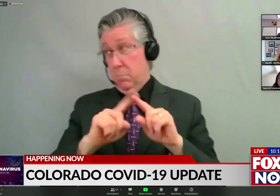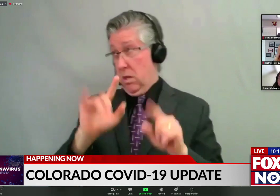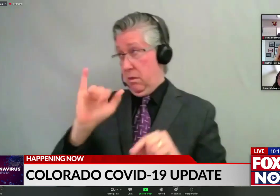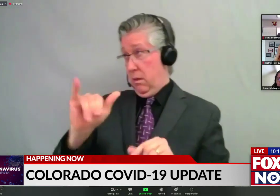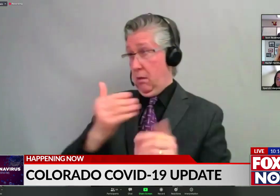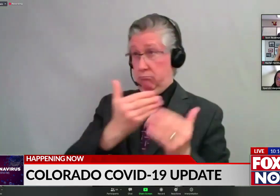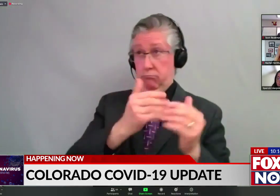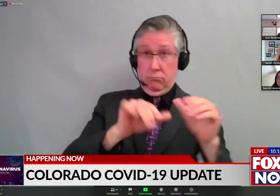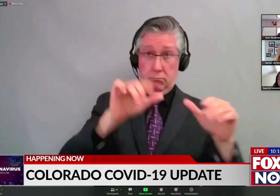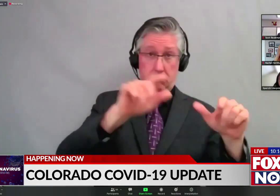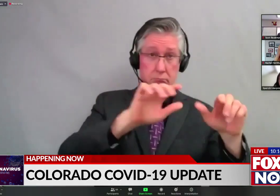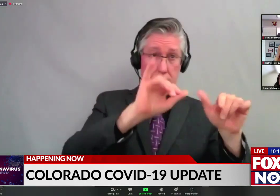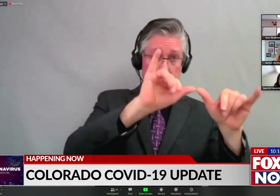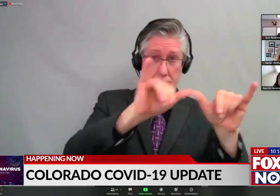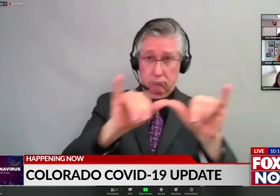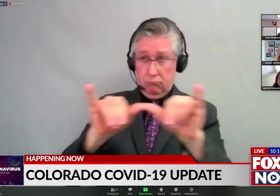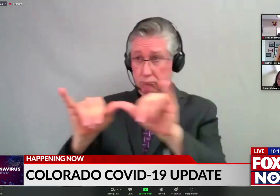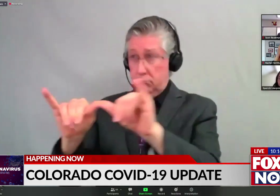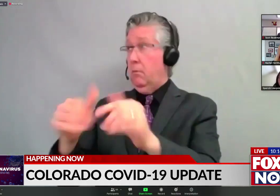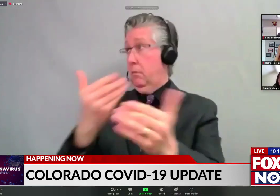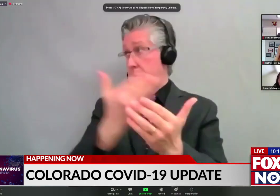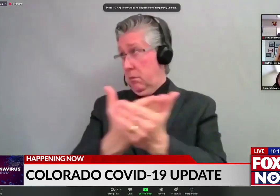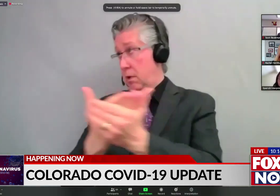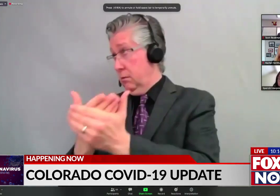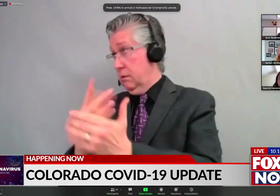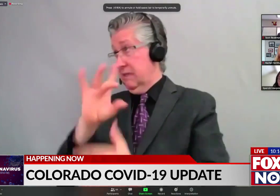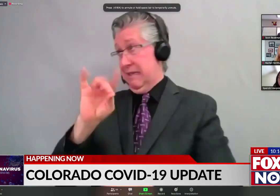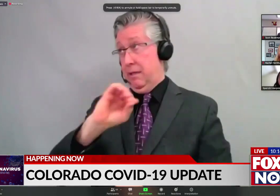immunity as a state from this virus? Thank you.